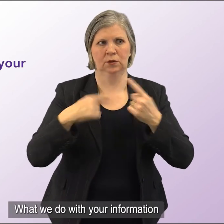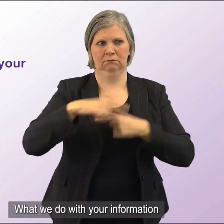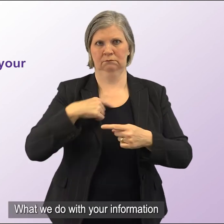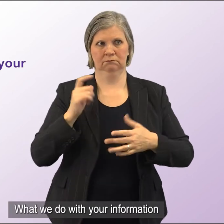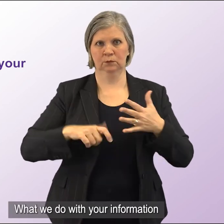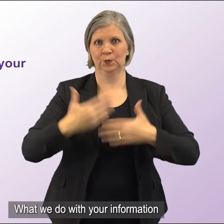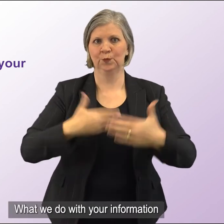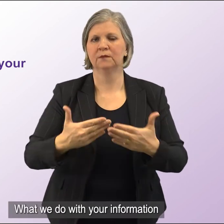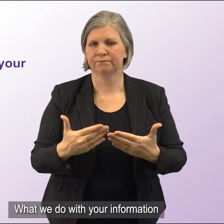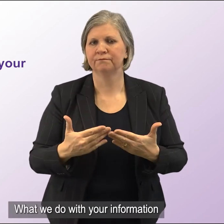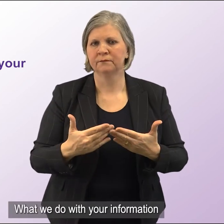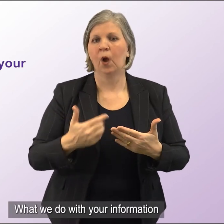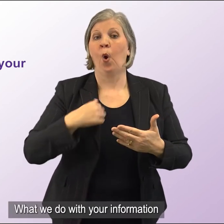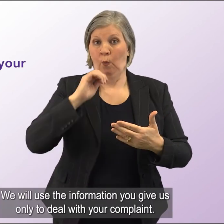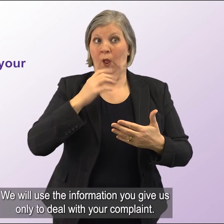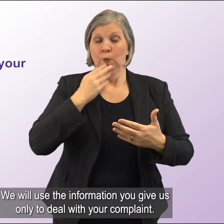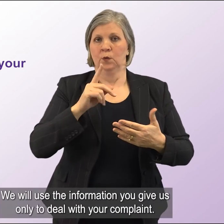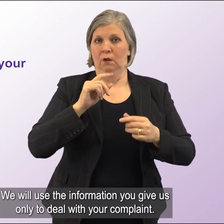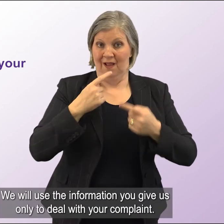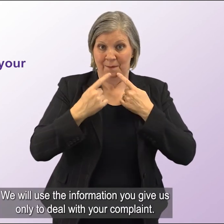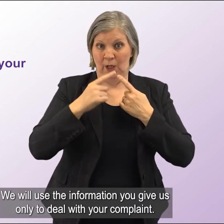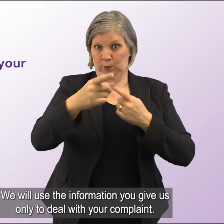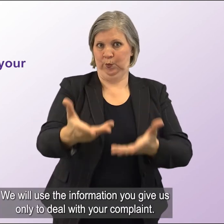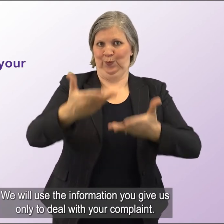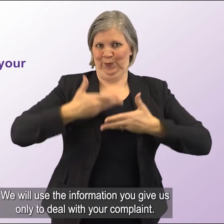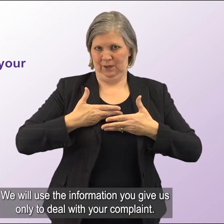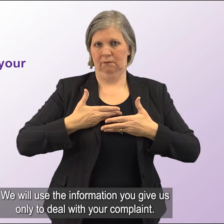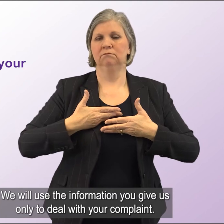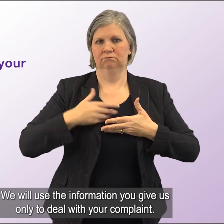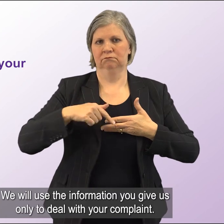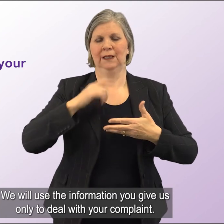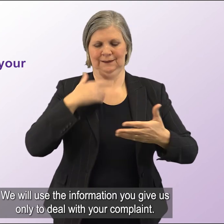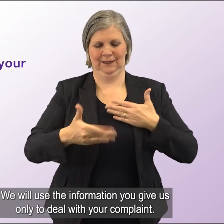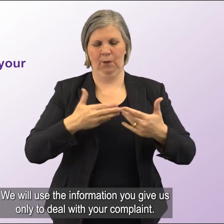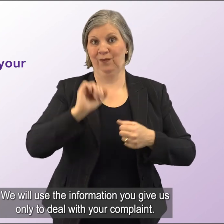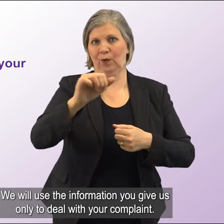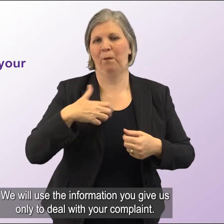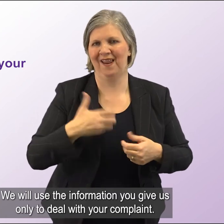What we do with your information We will use the information you give us only to deal with your complaint.